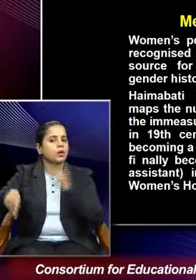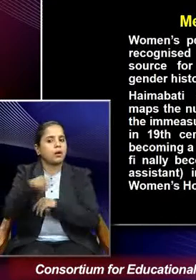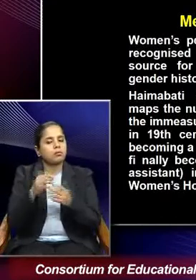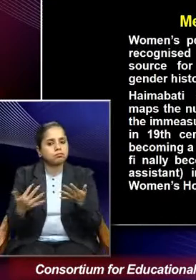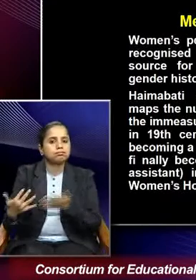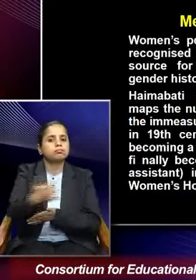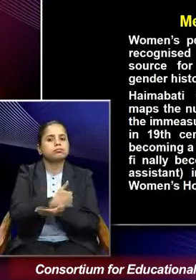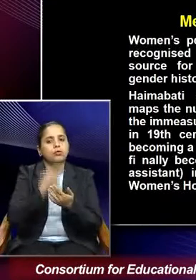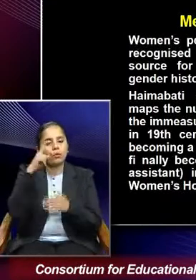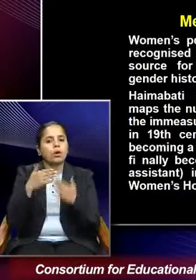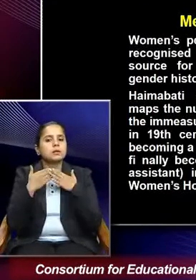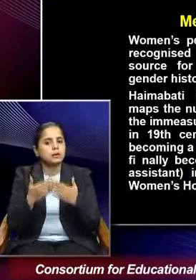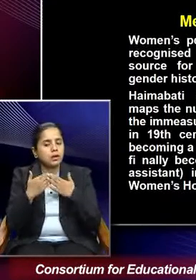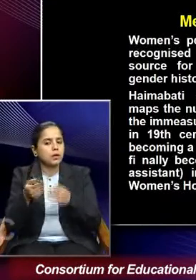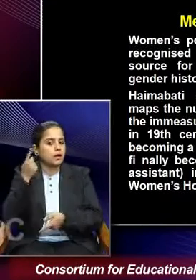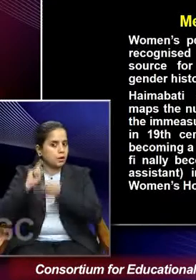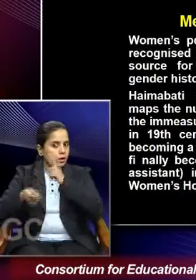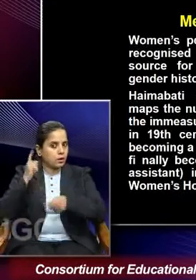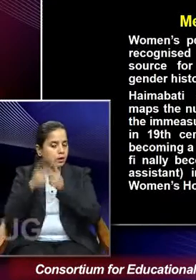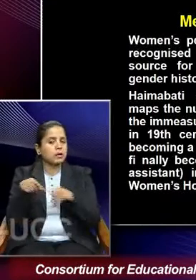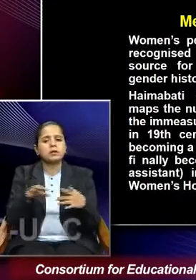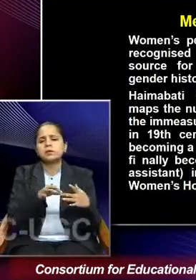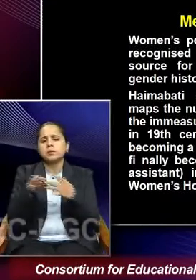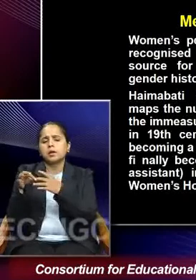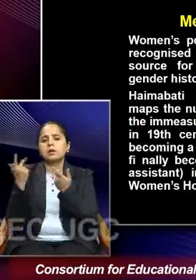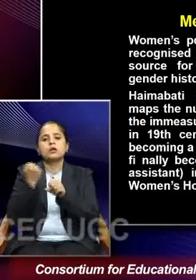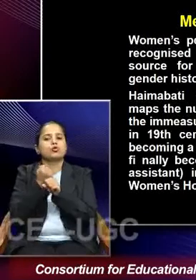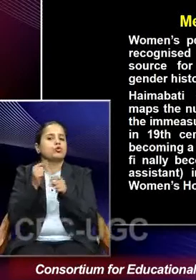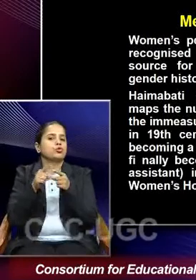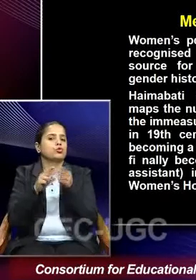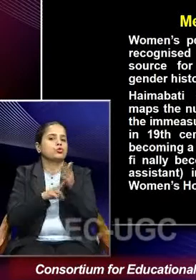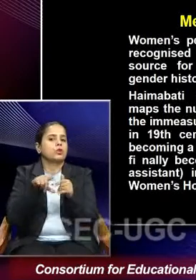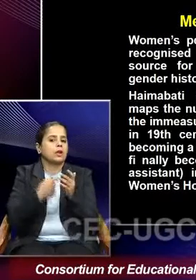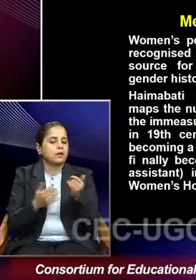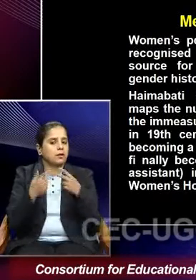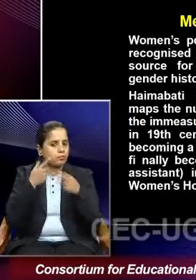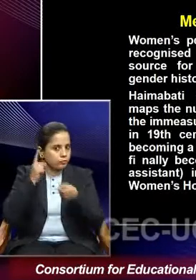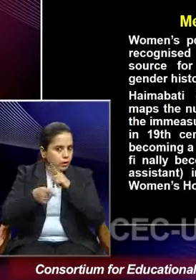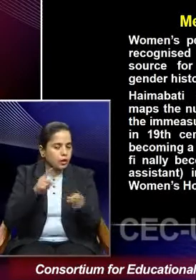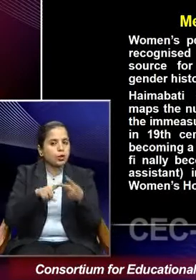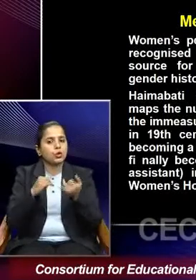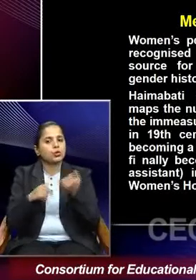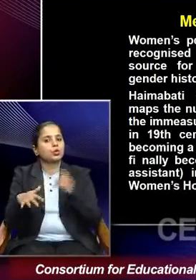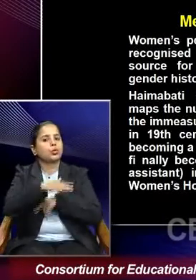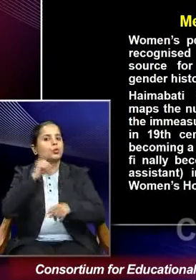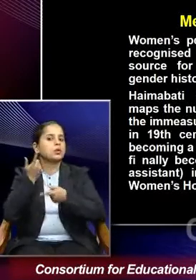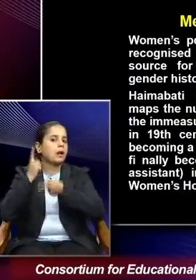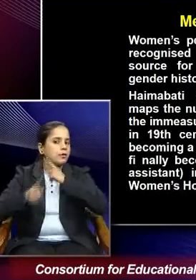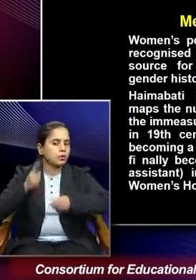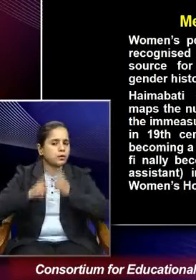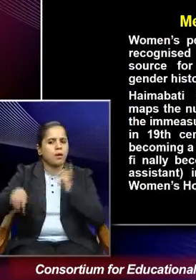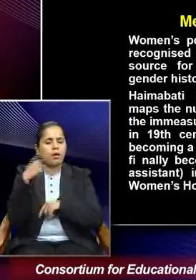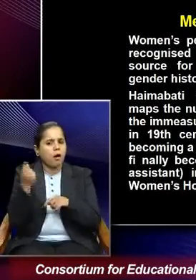for studying history especially gender history, social history and for understanding